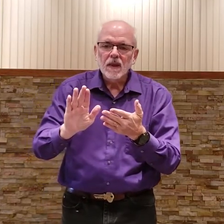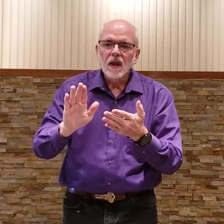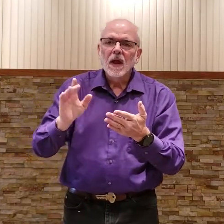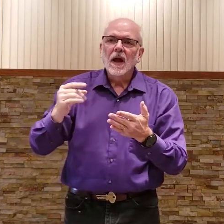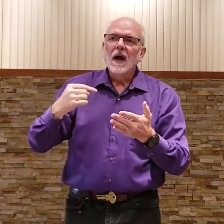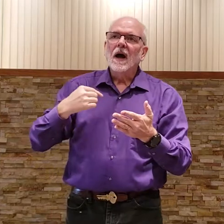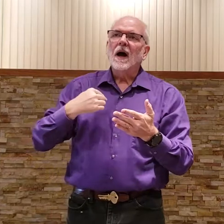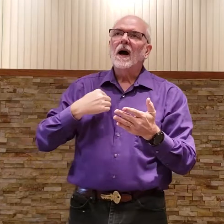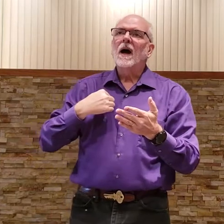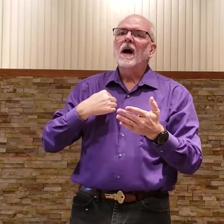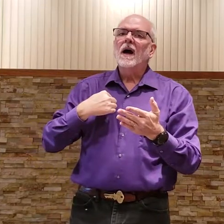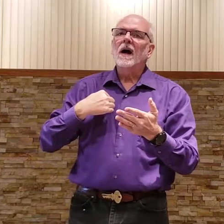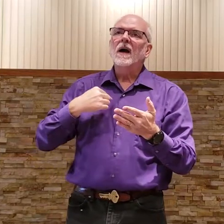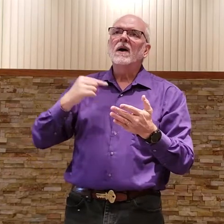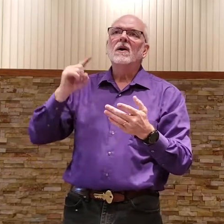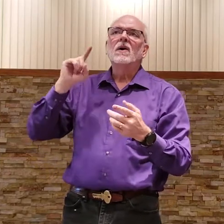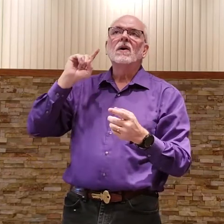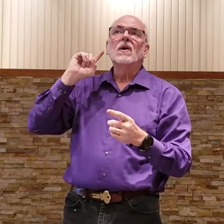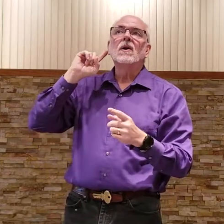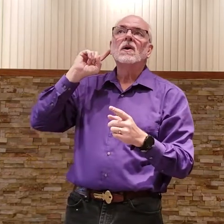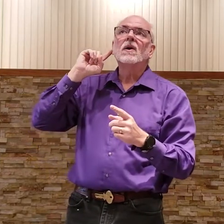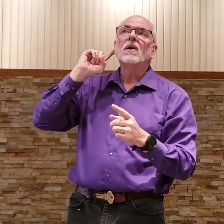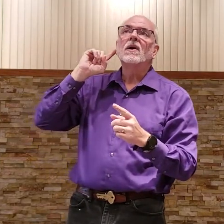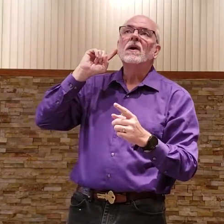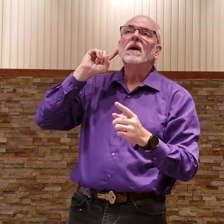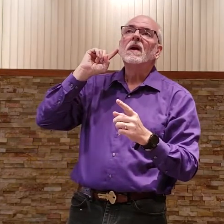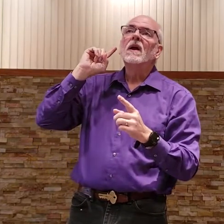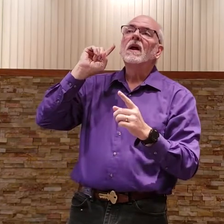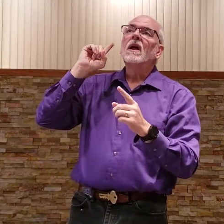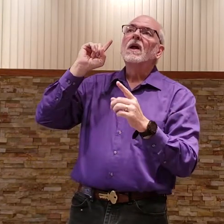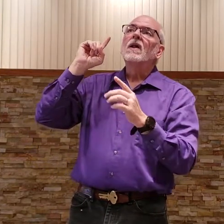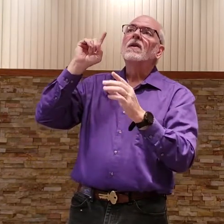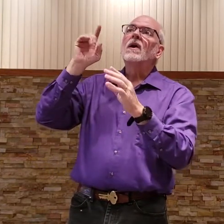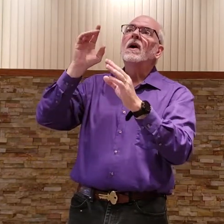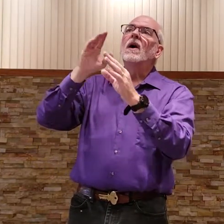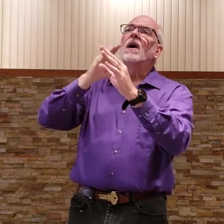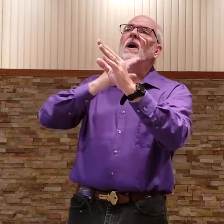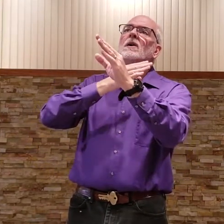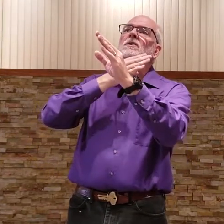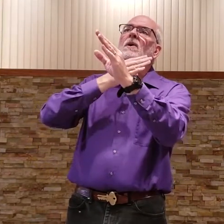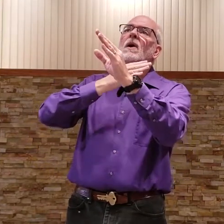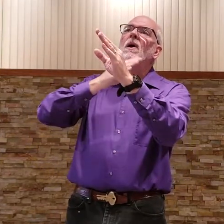I heard the song